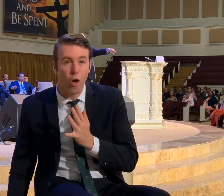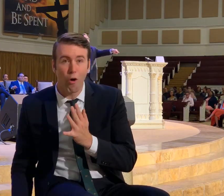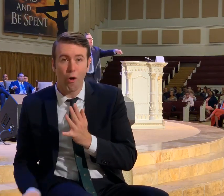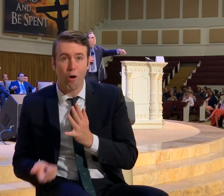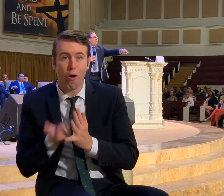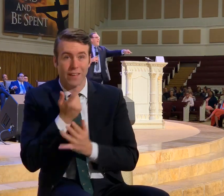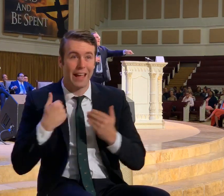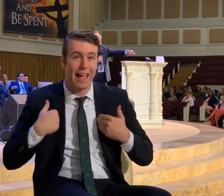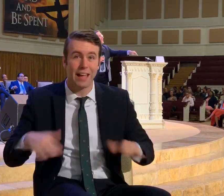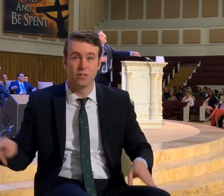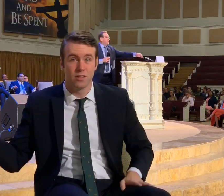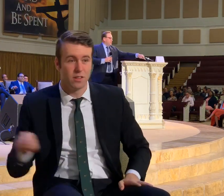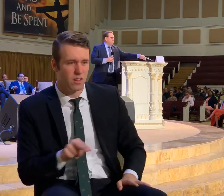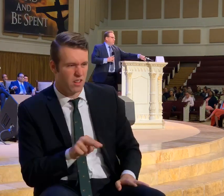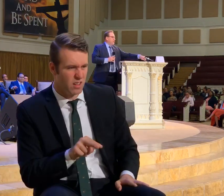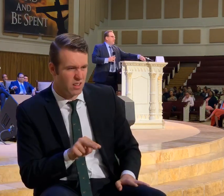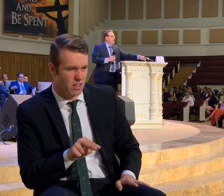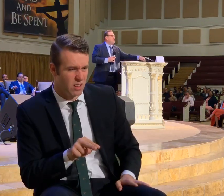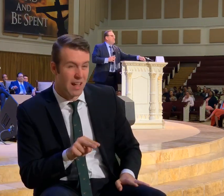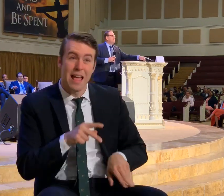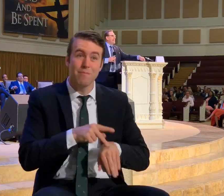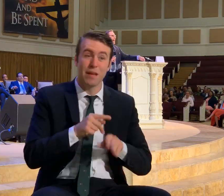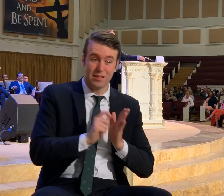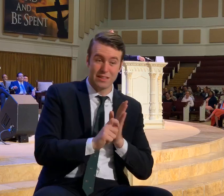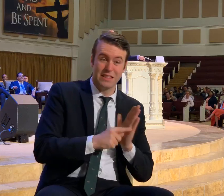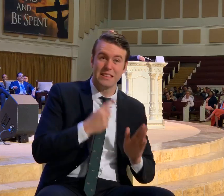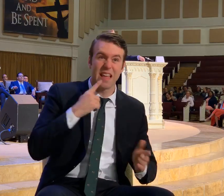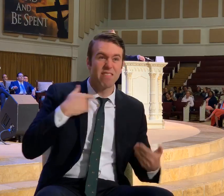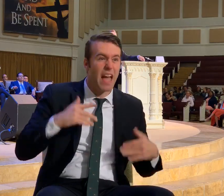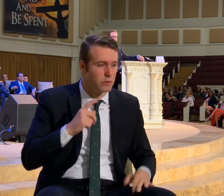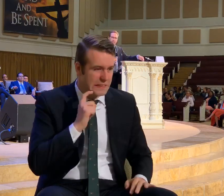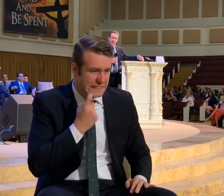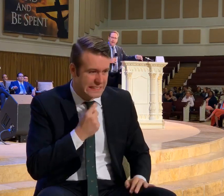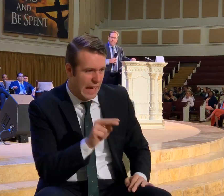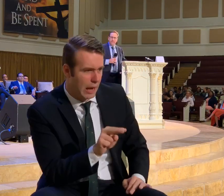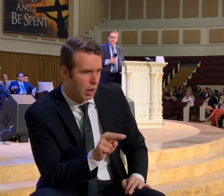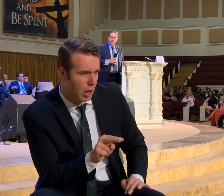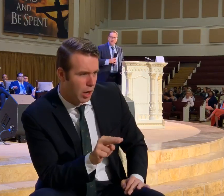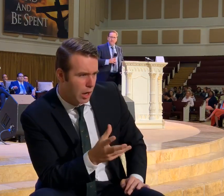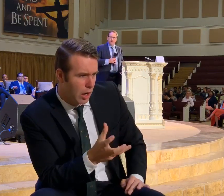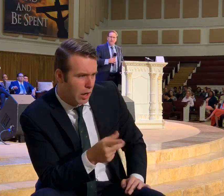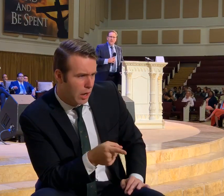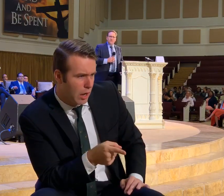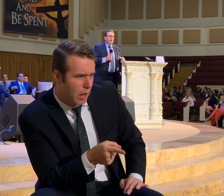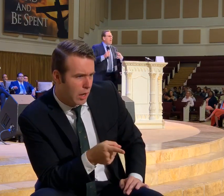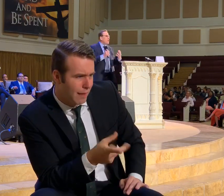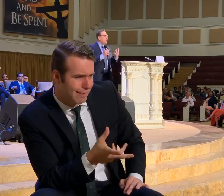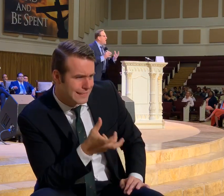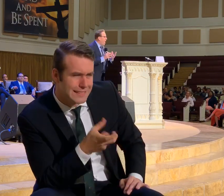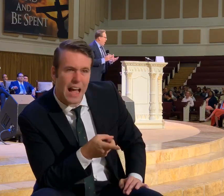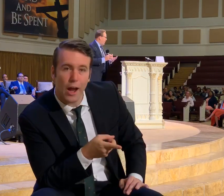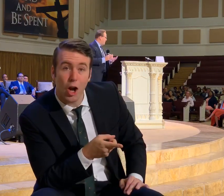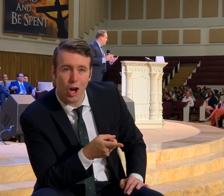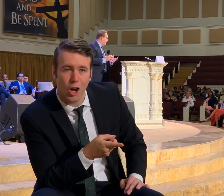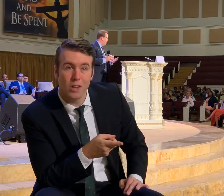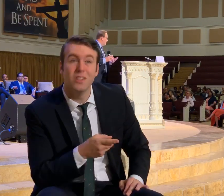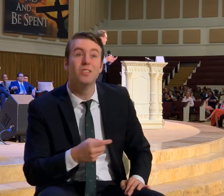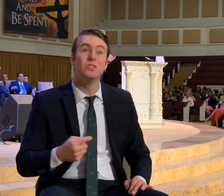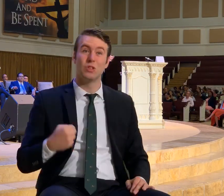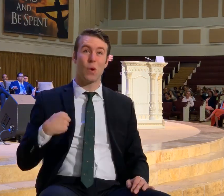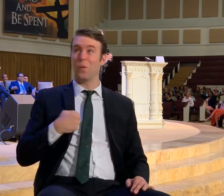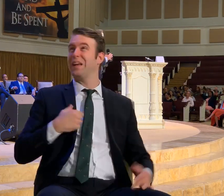said. The angels. Desire to look into them. So here we are.